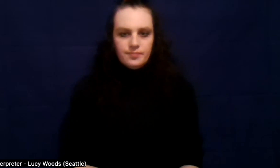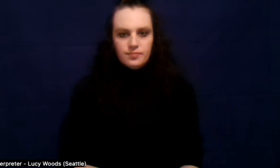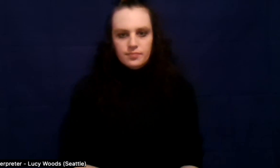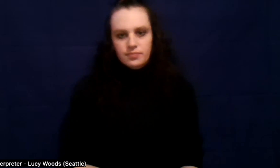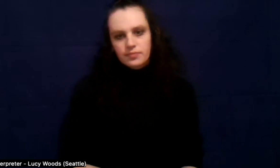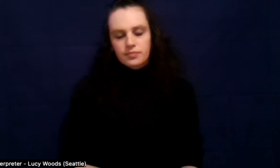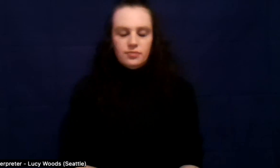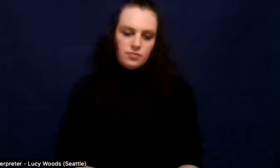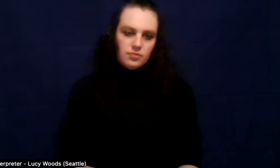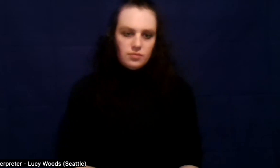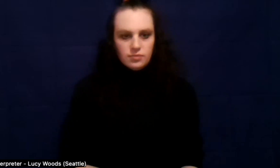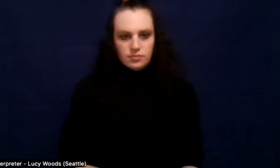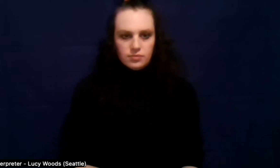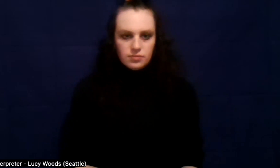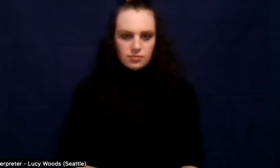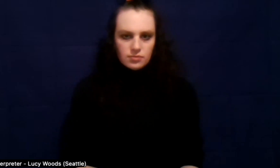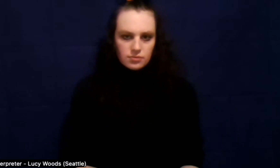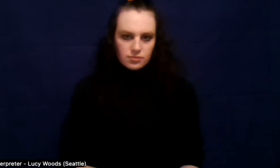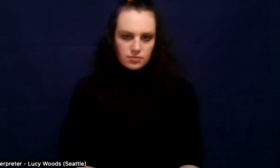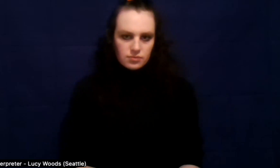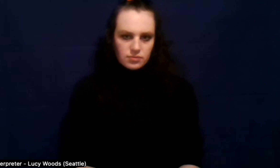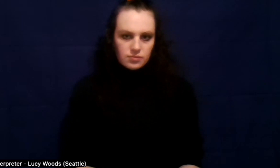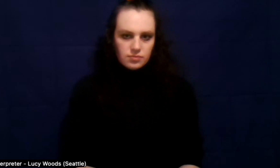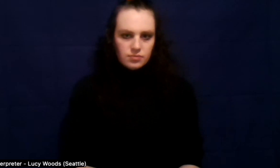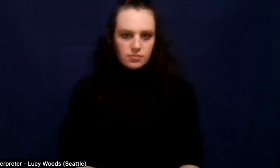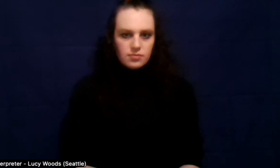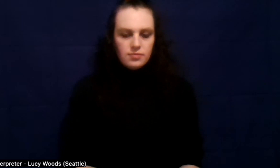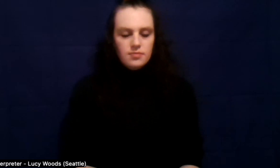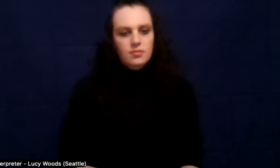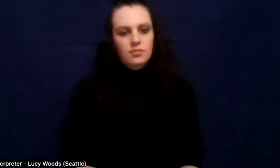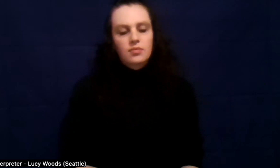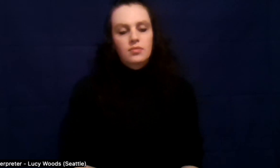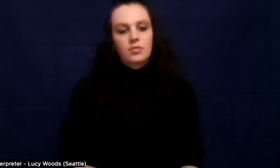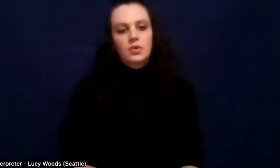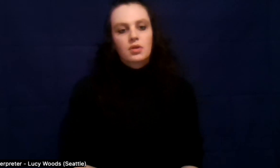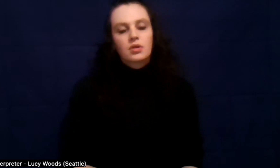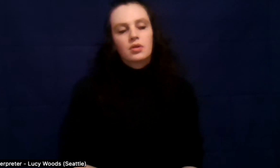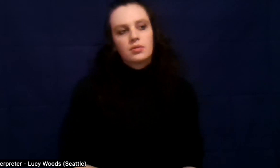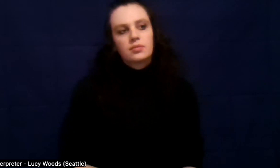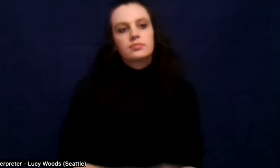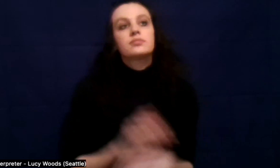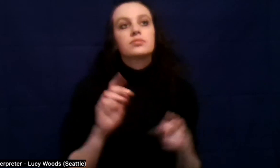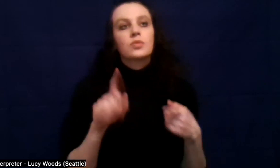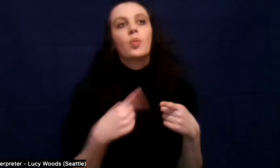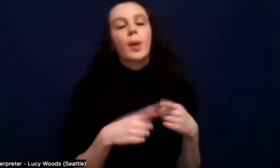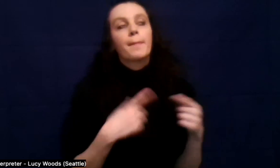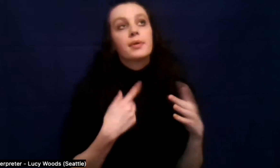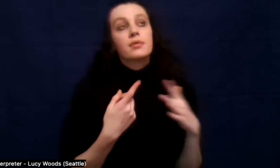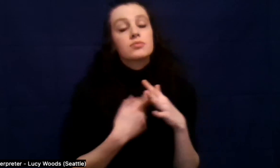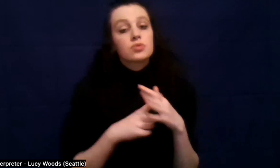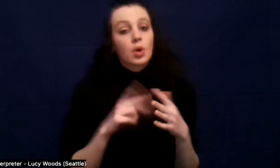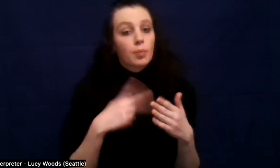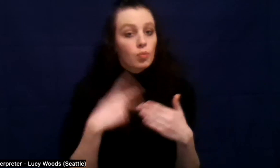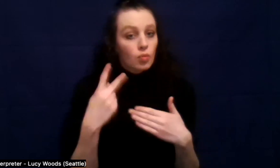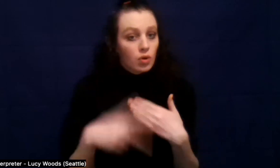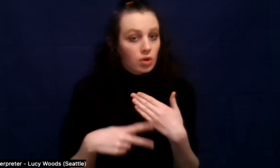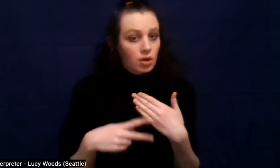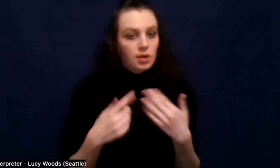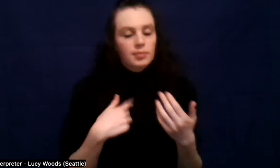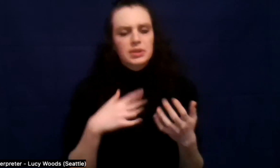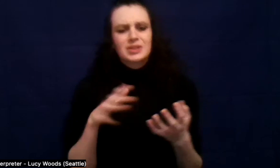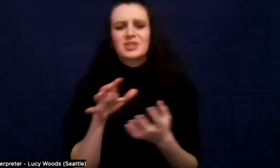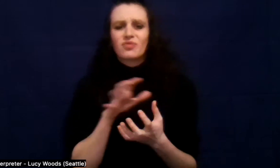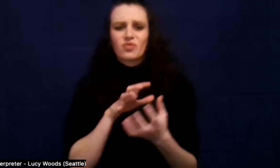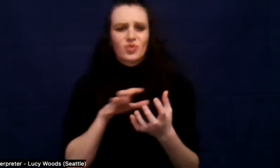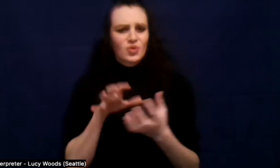but whenever I started in the program, I was really confused. I didn't